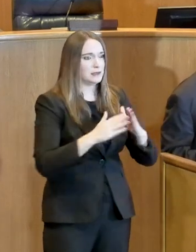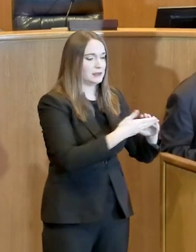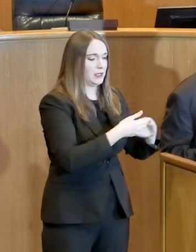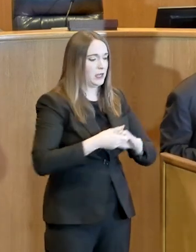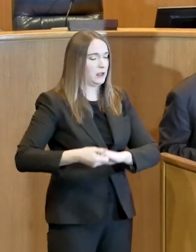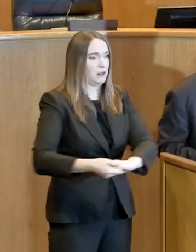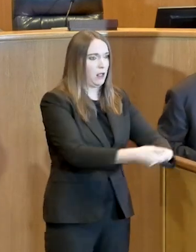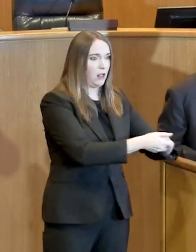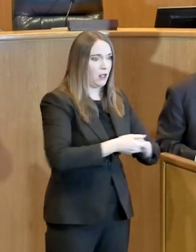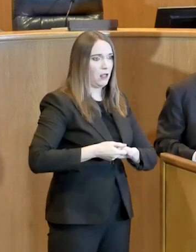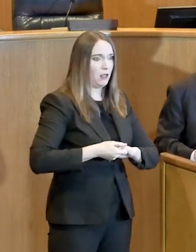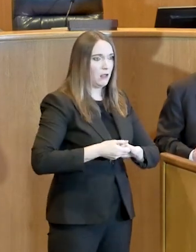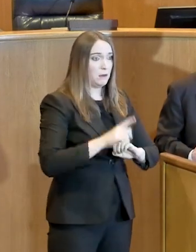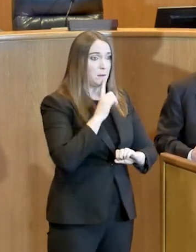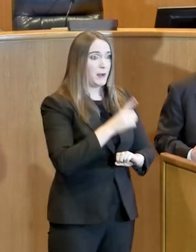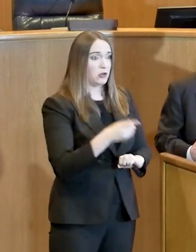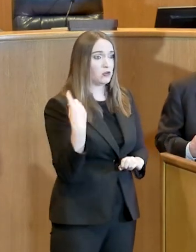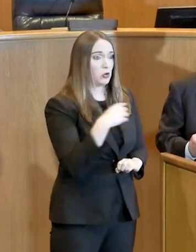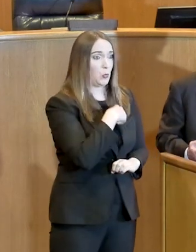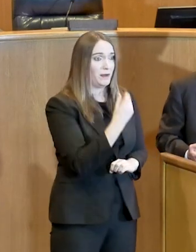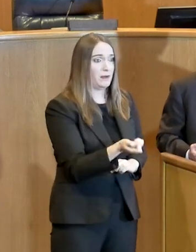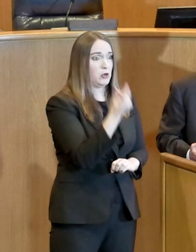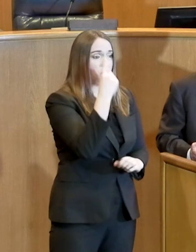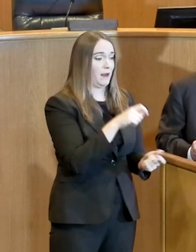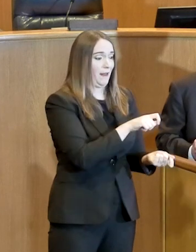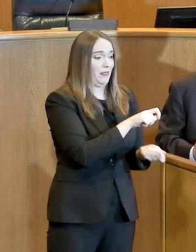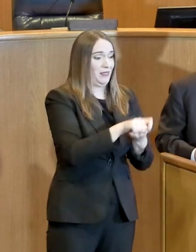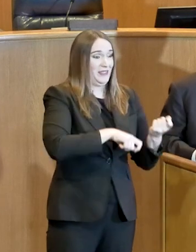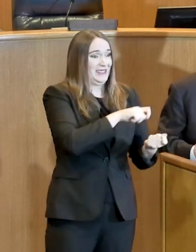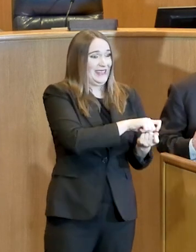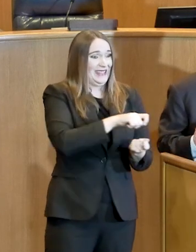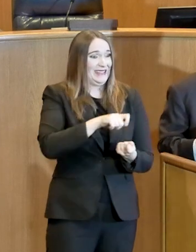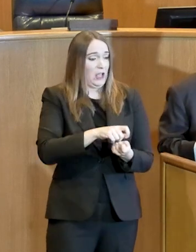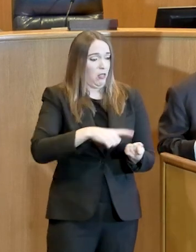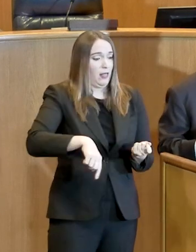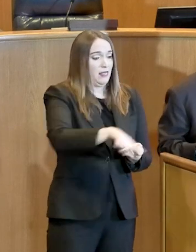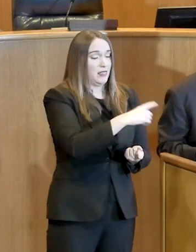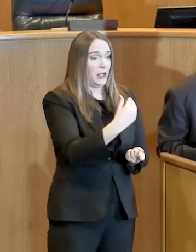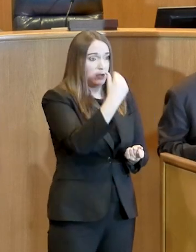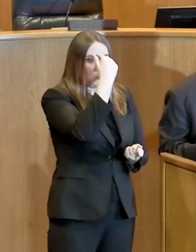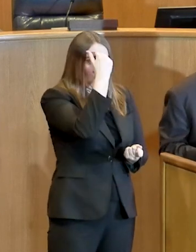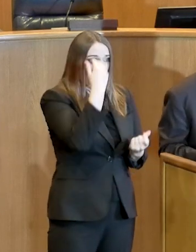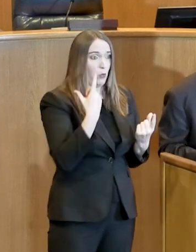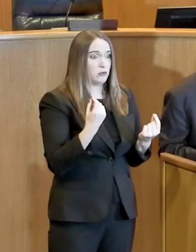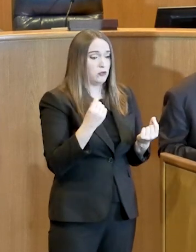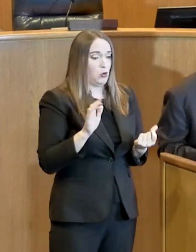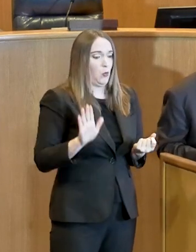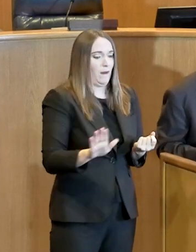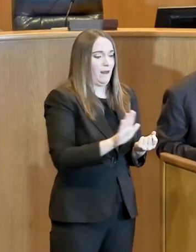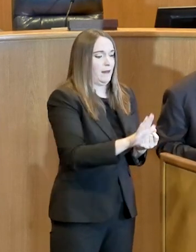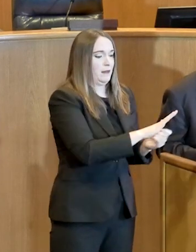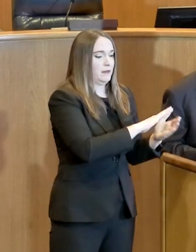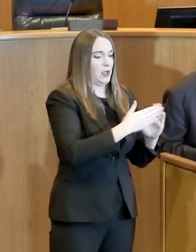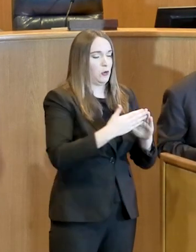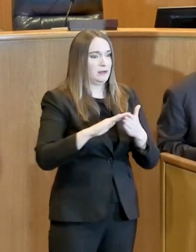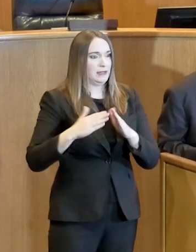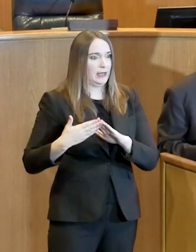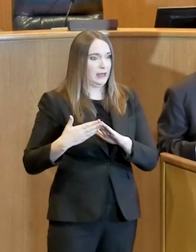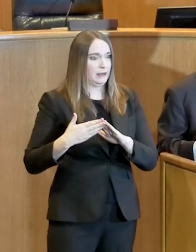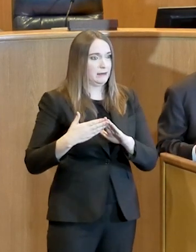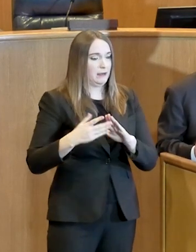details what the ramifications are of our changes and they have an opportunity to convey that out to